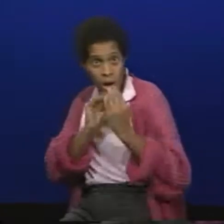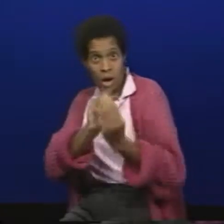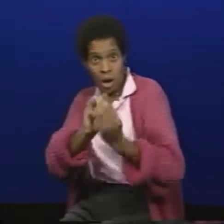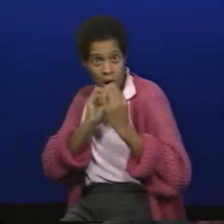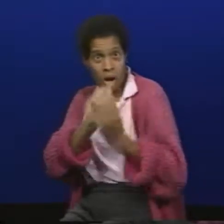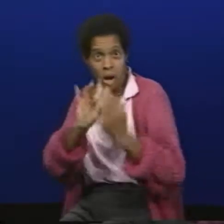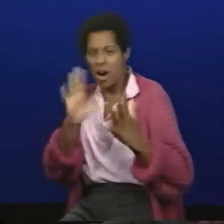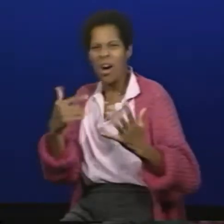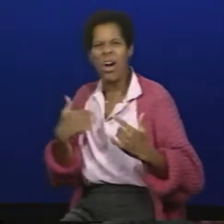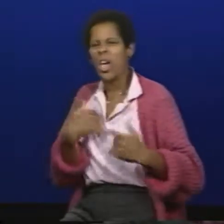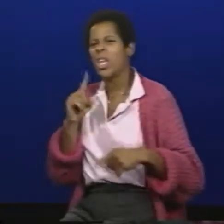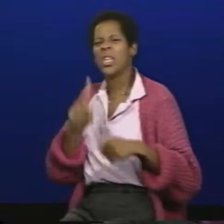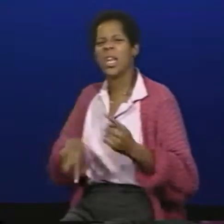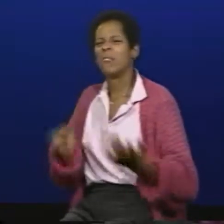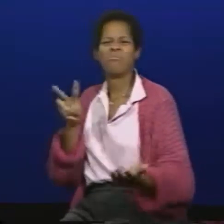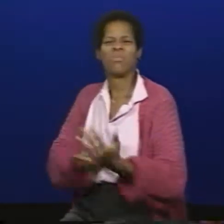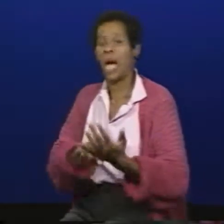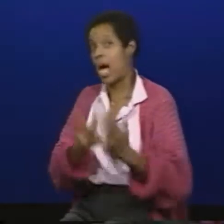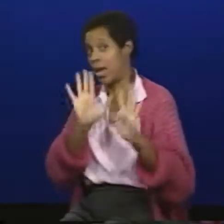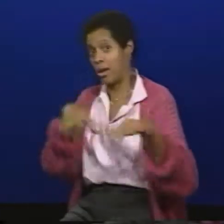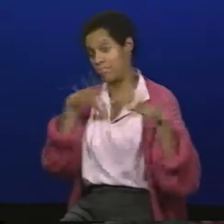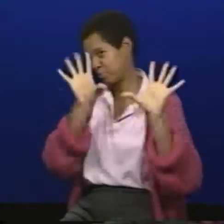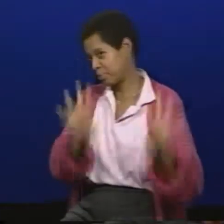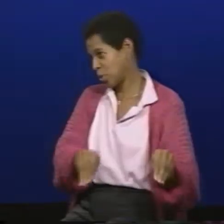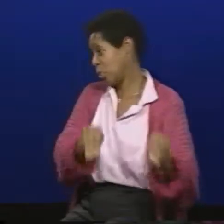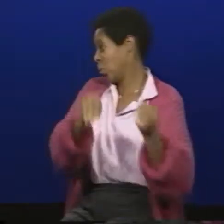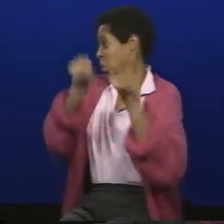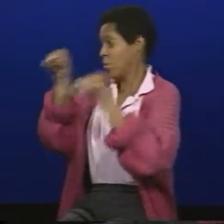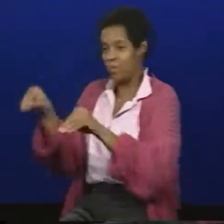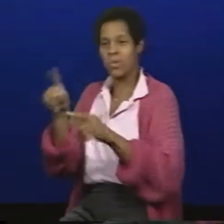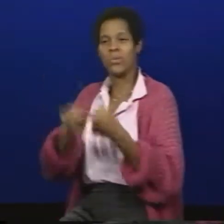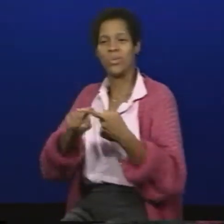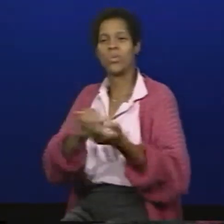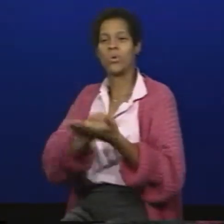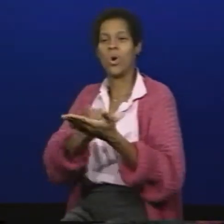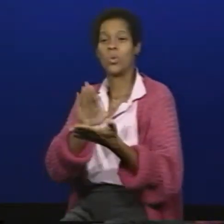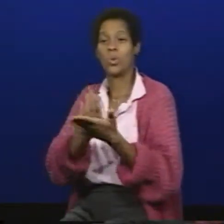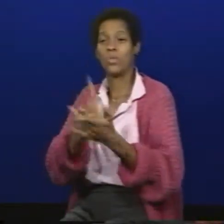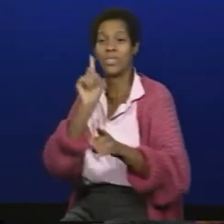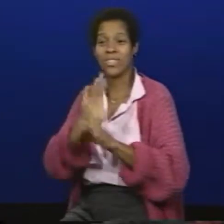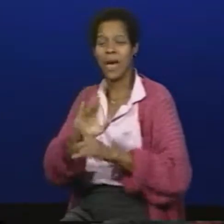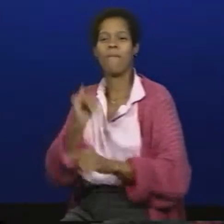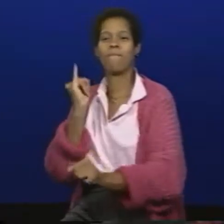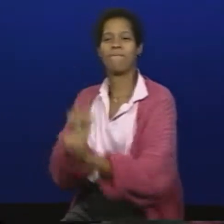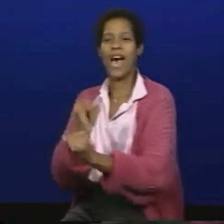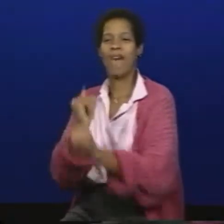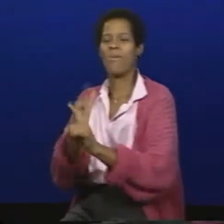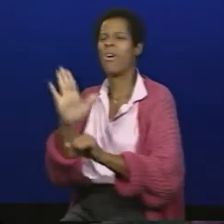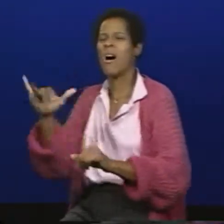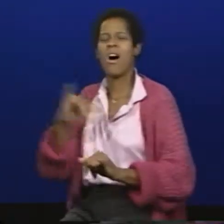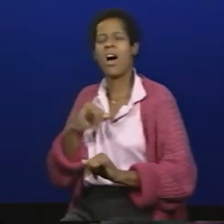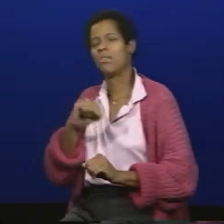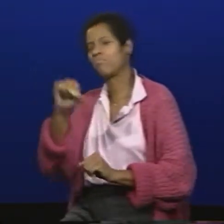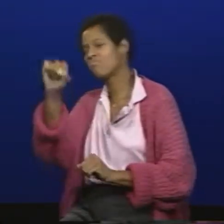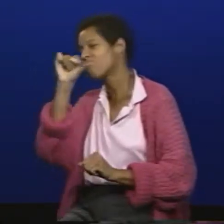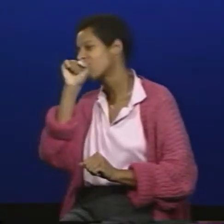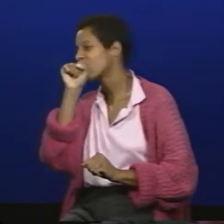school because of racism and a lot of problems that were going on there and there were a lot of issues that I didn't agree with